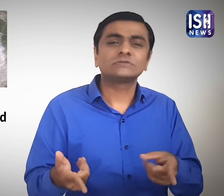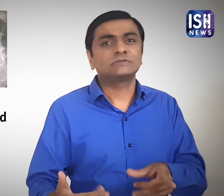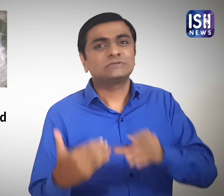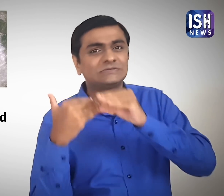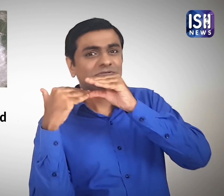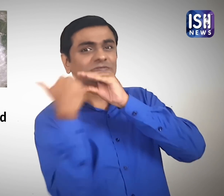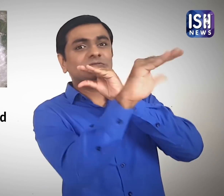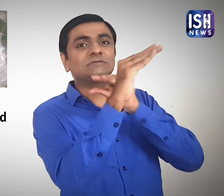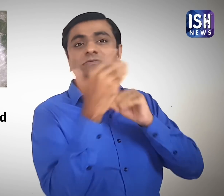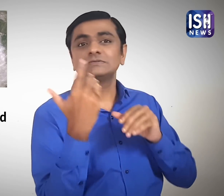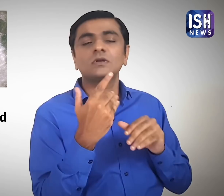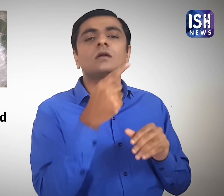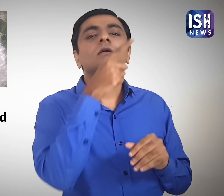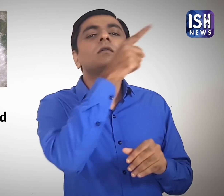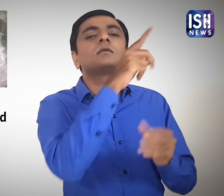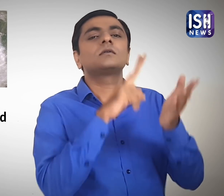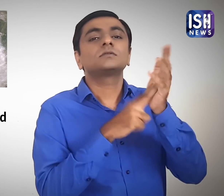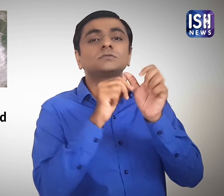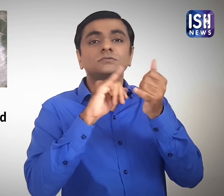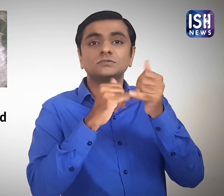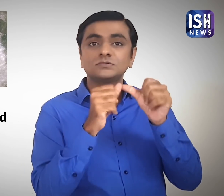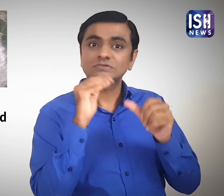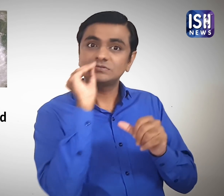He emailed the evidence to NASA and ISRO.